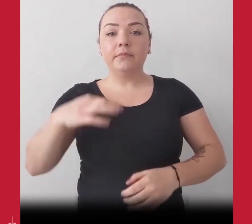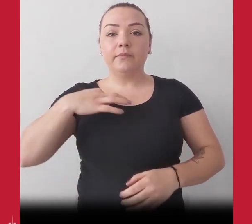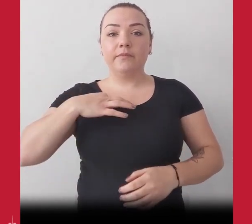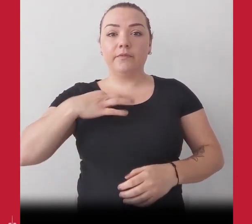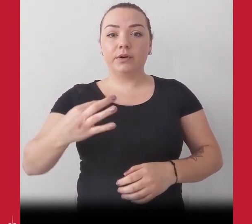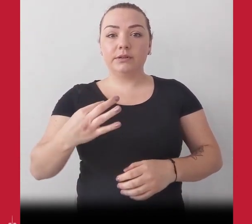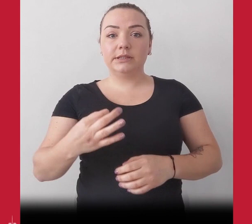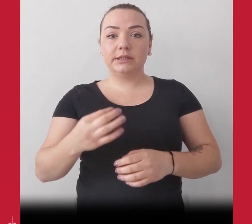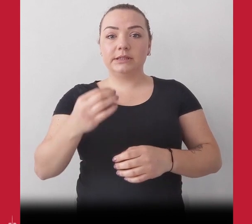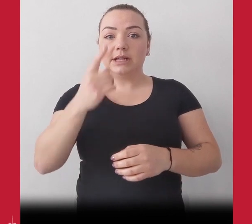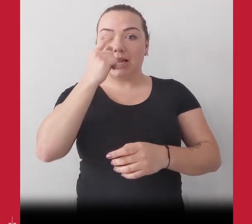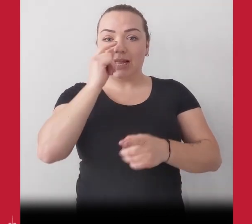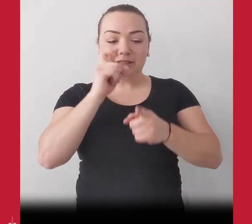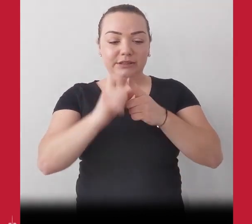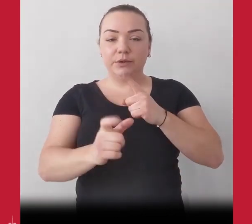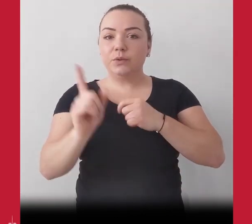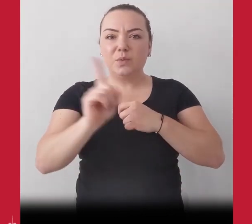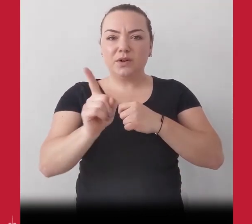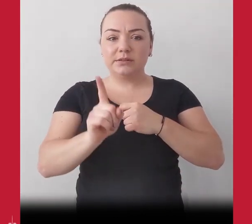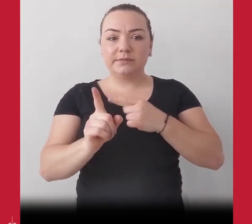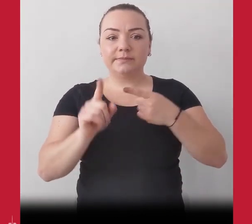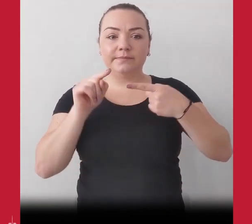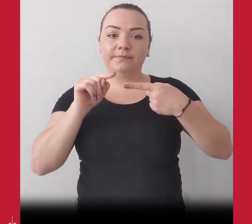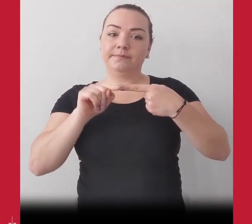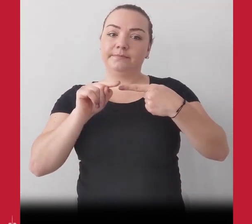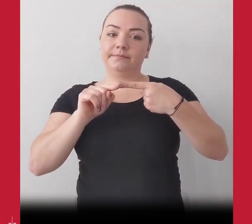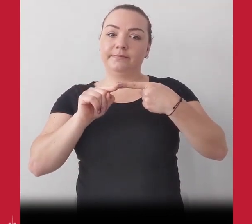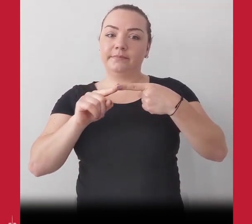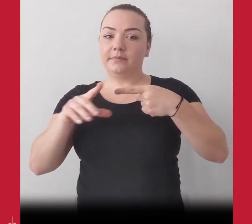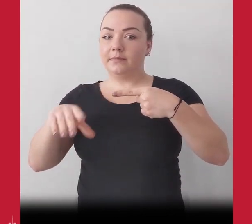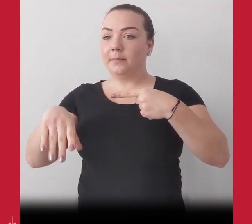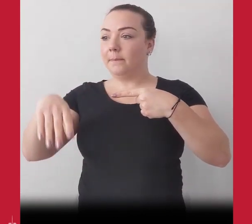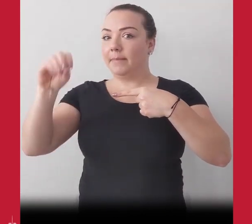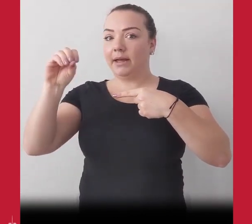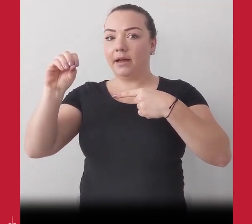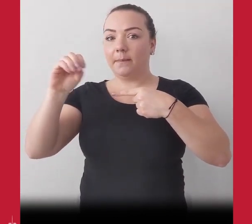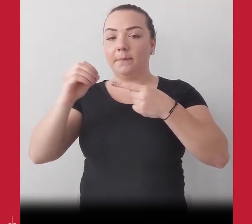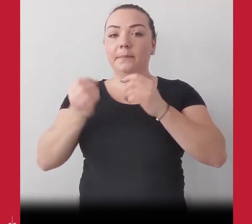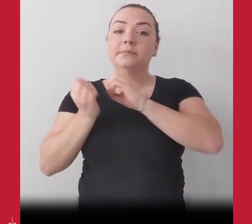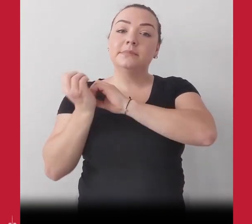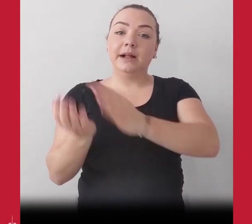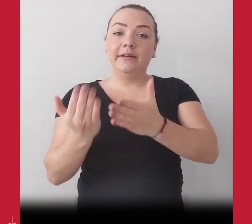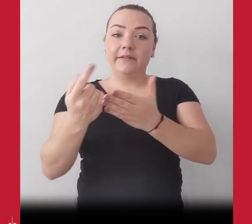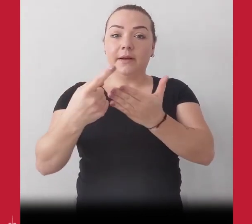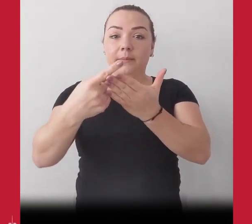Our volunteers could provide support to collect and deliver prescriptions,